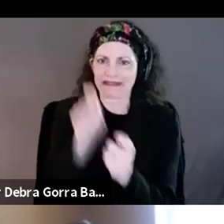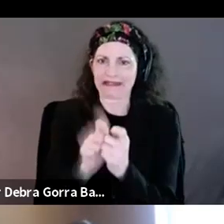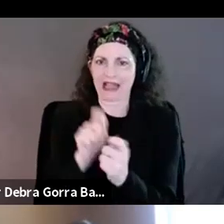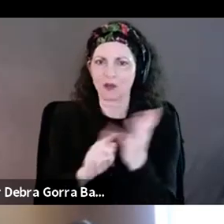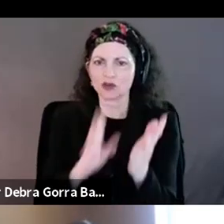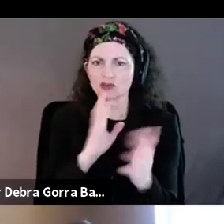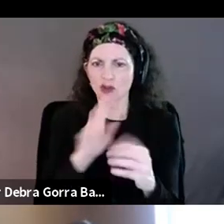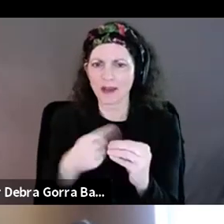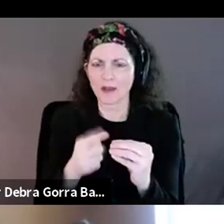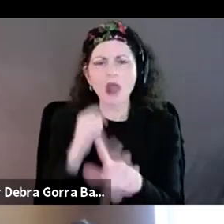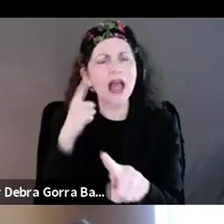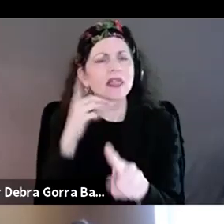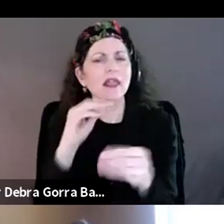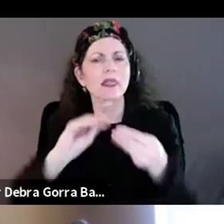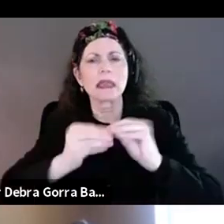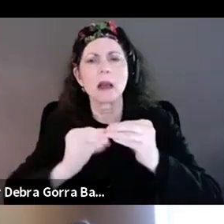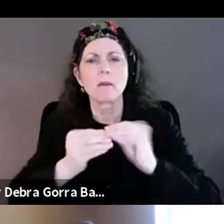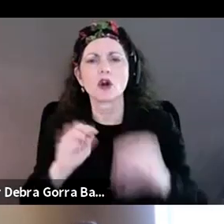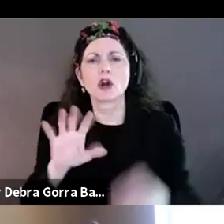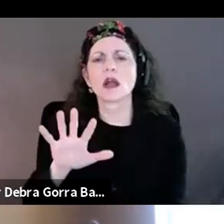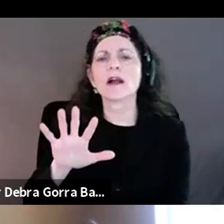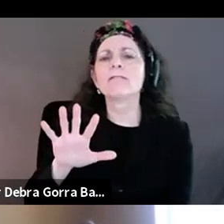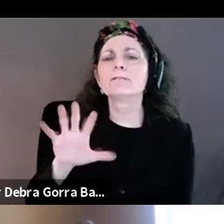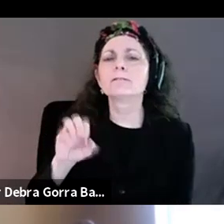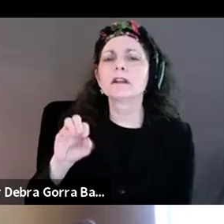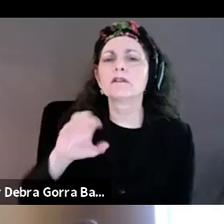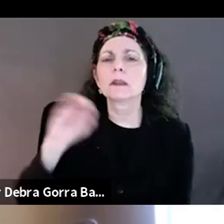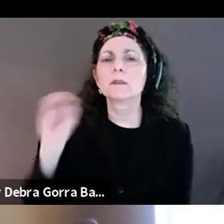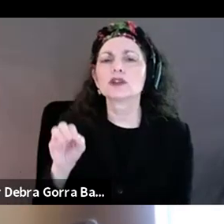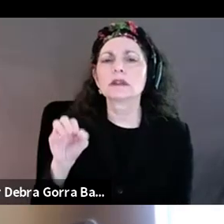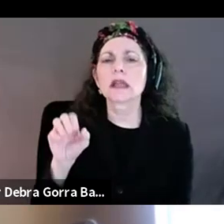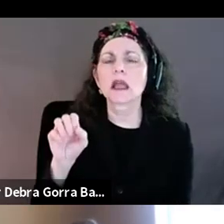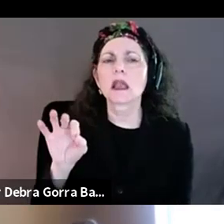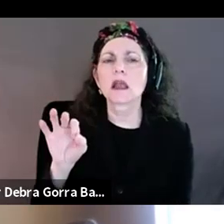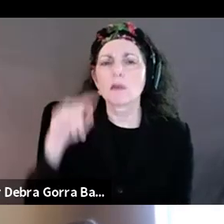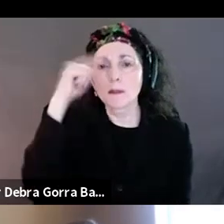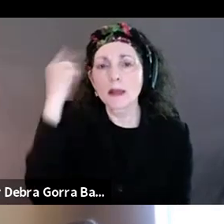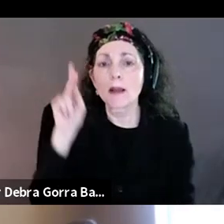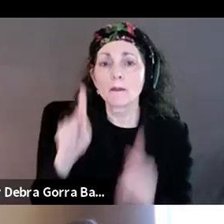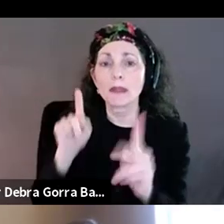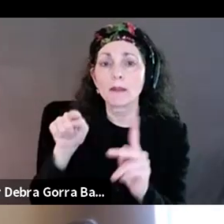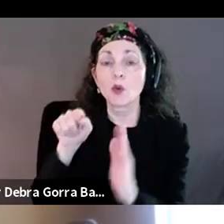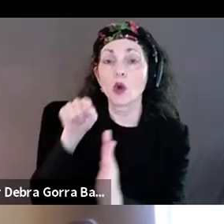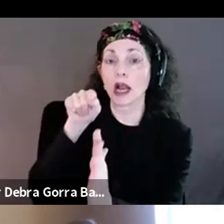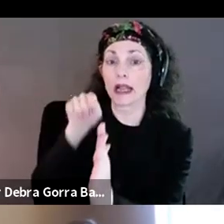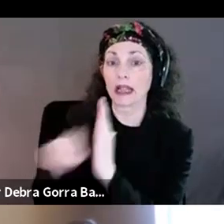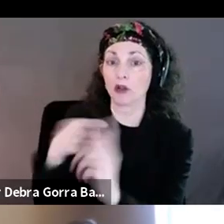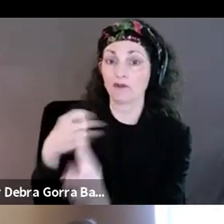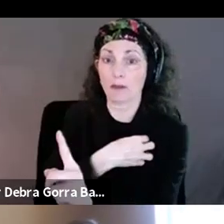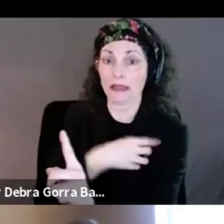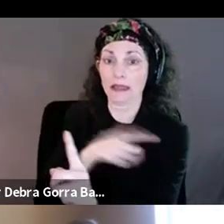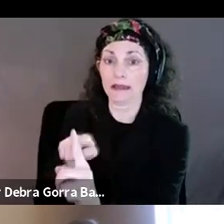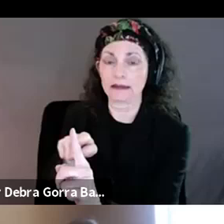believe the, the statistic is that 50% of black people who are killed by police are disabled,